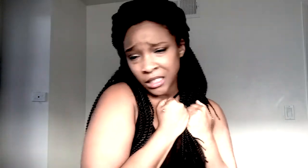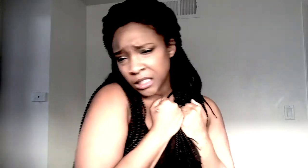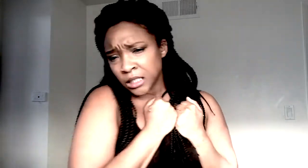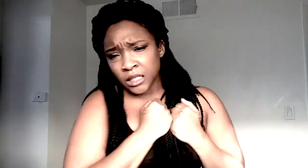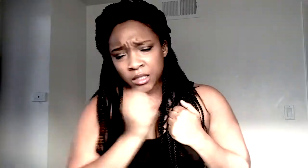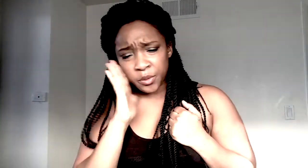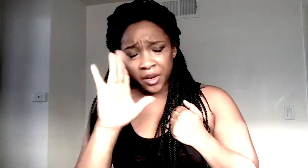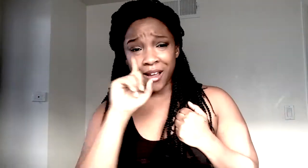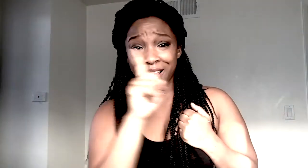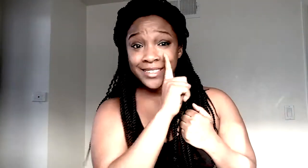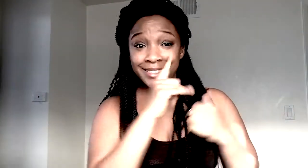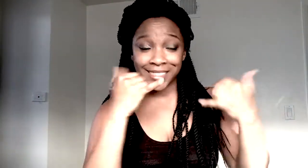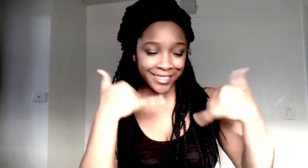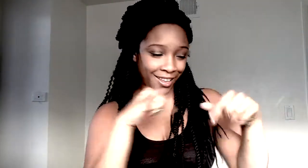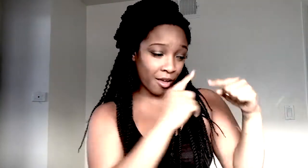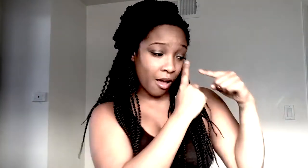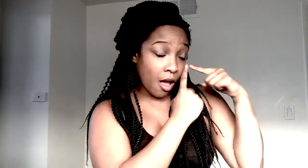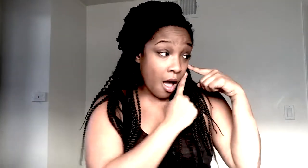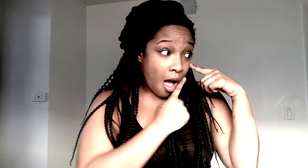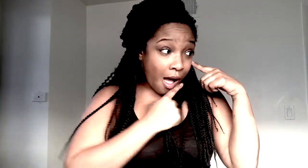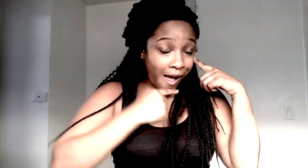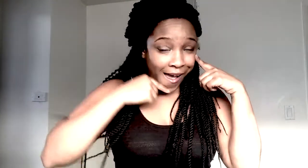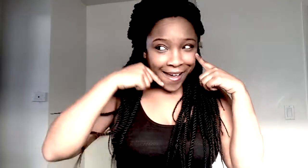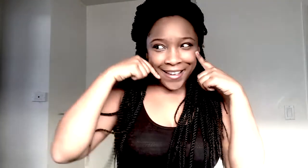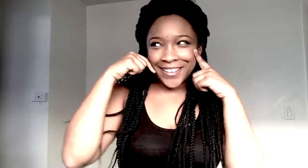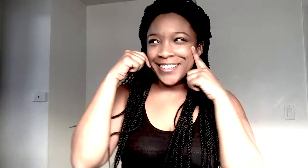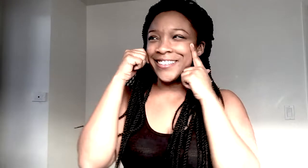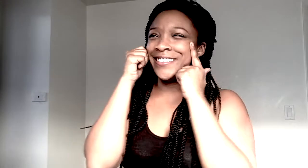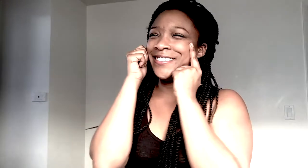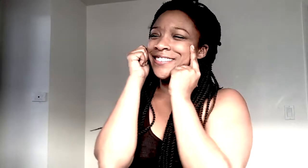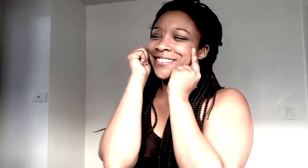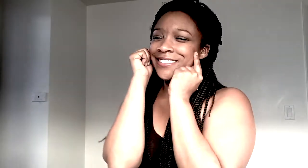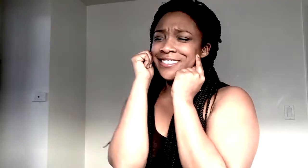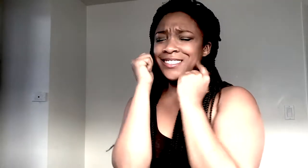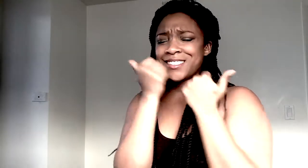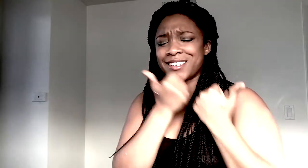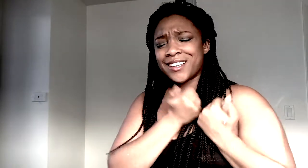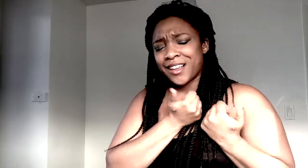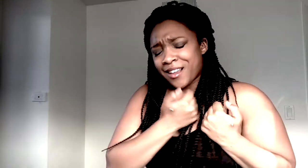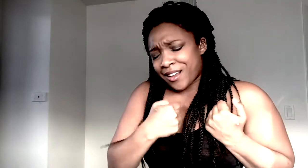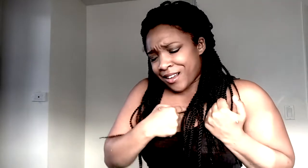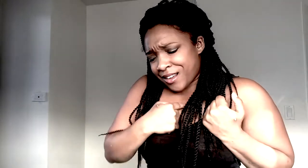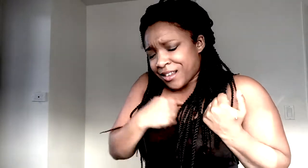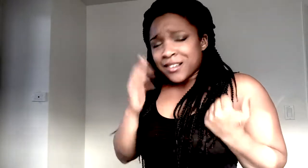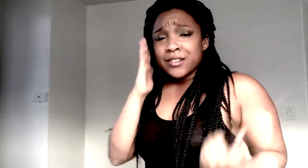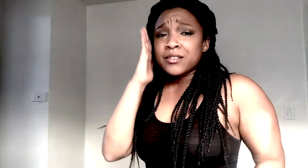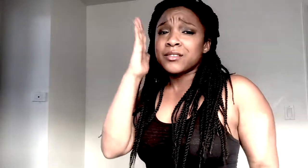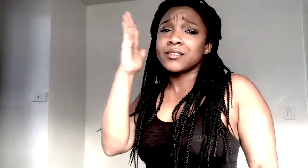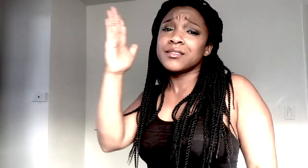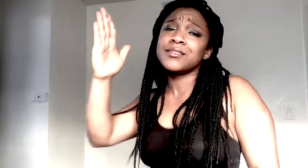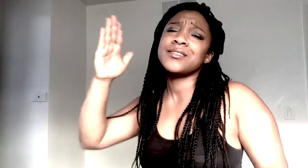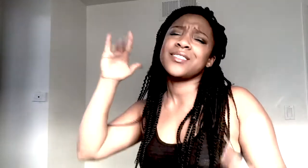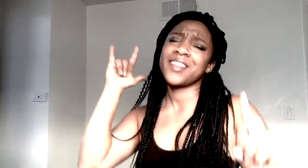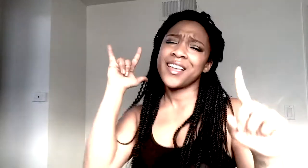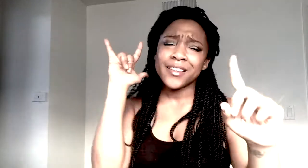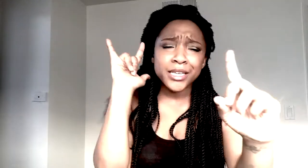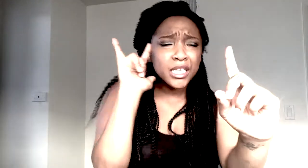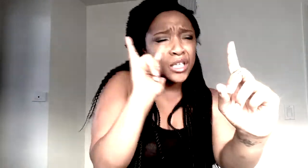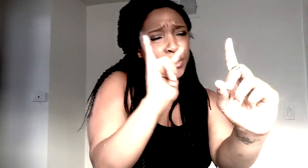Will your eyes still smile from your cheeks? Darling, I will be loving you